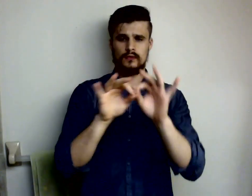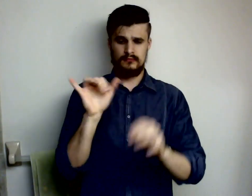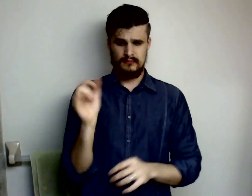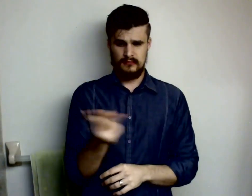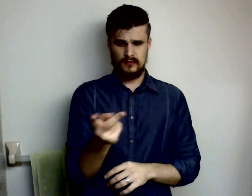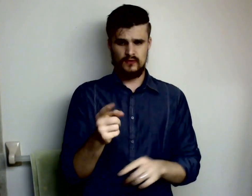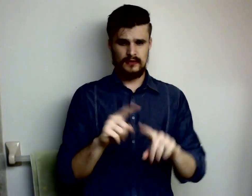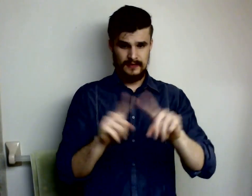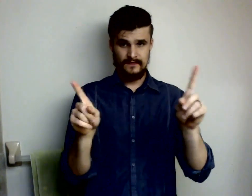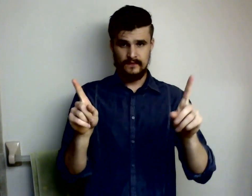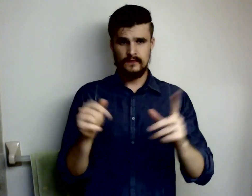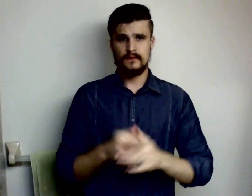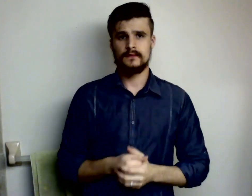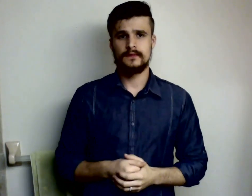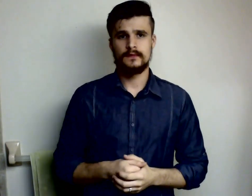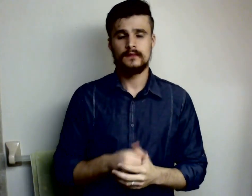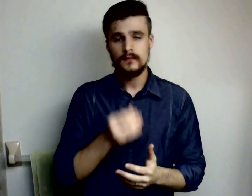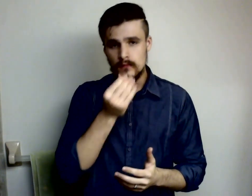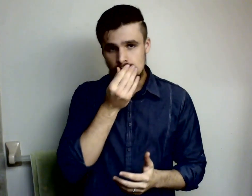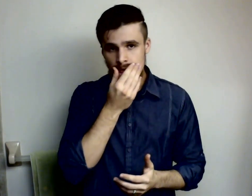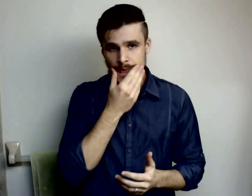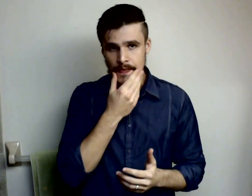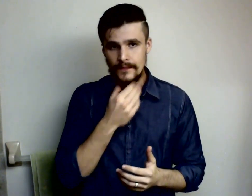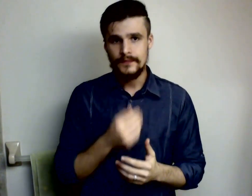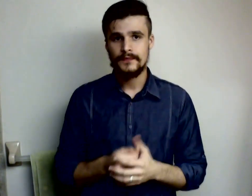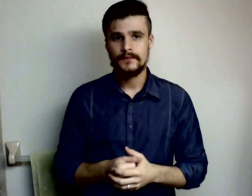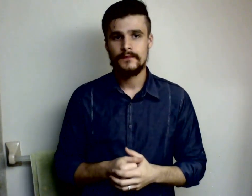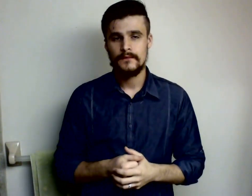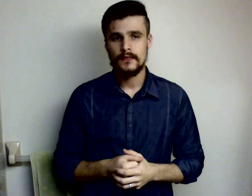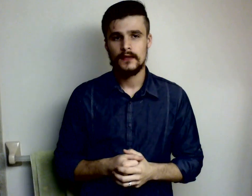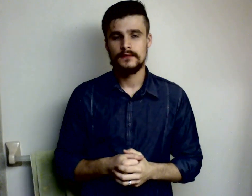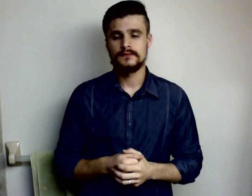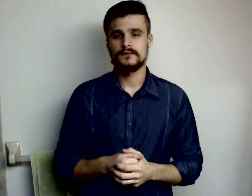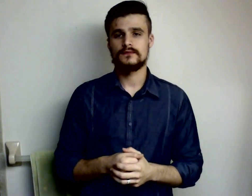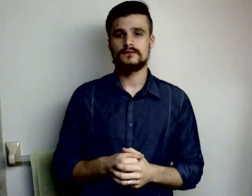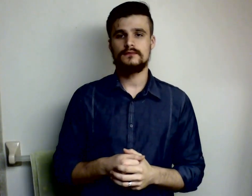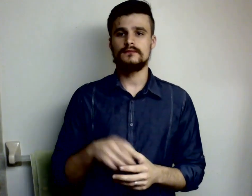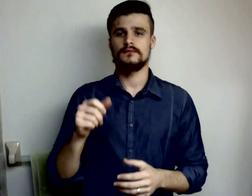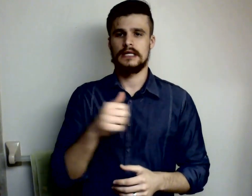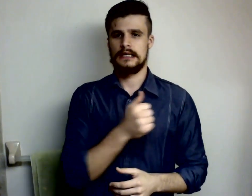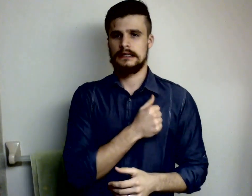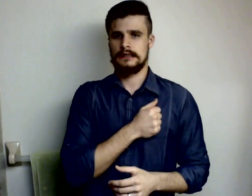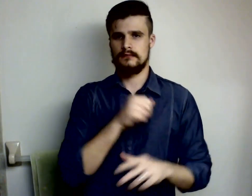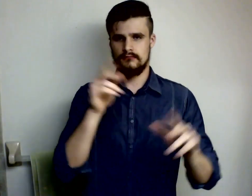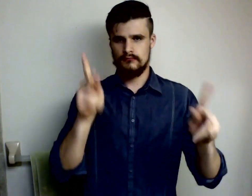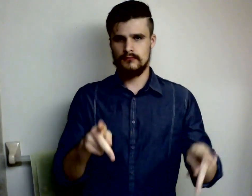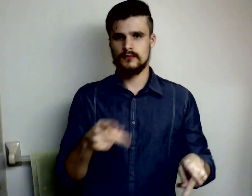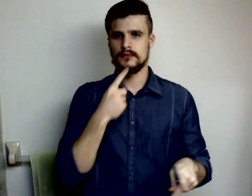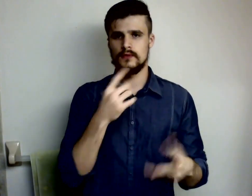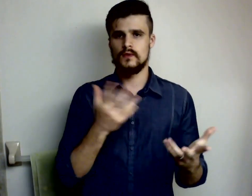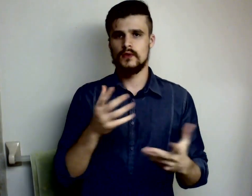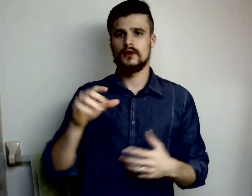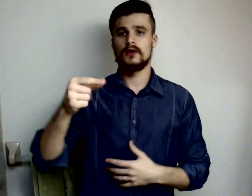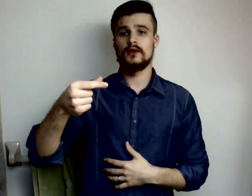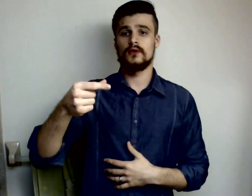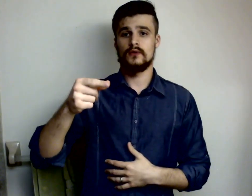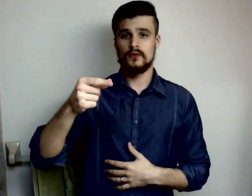feel like you are still in a pigsty our canadian wrote guilt and shame come in helpful